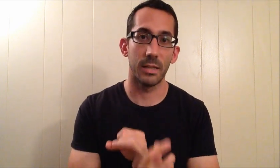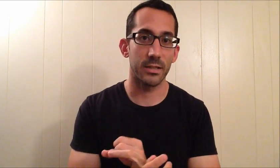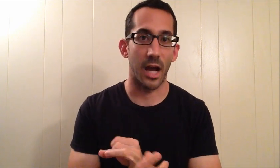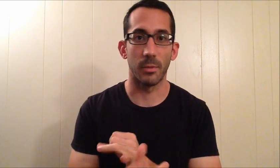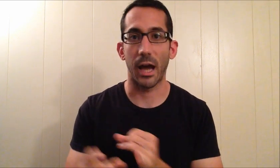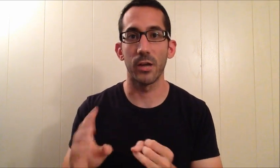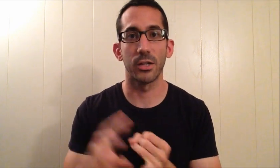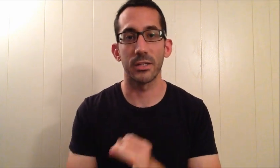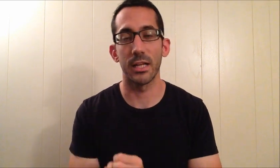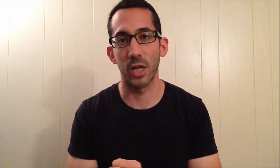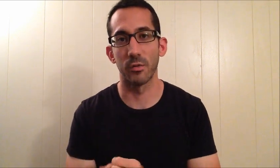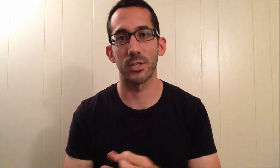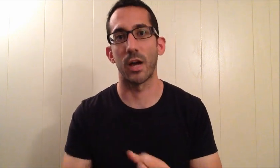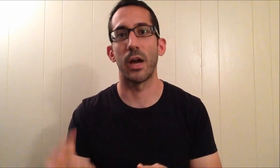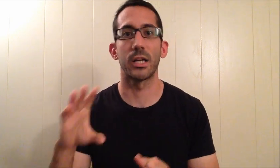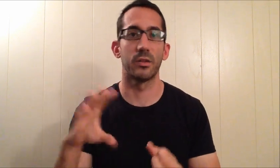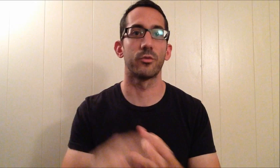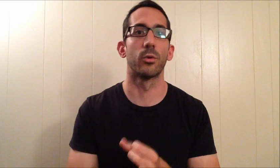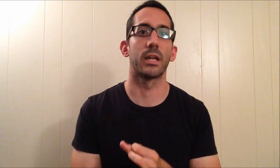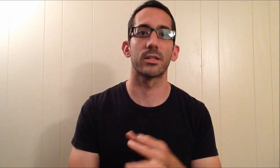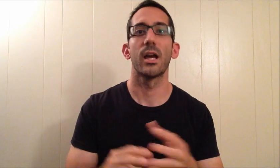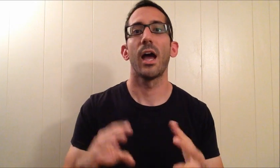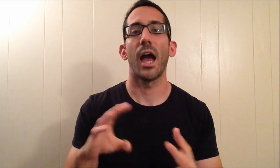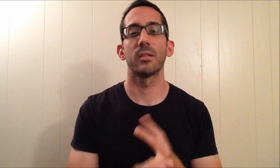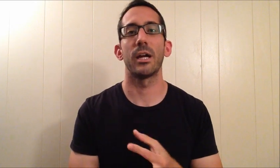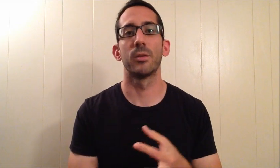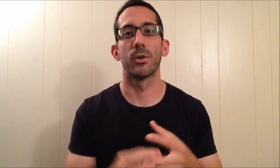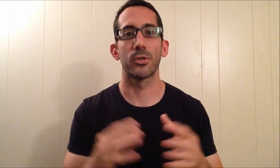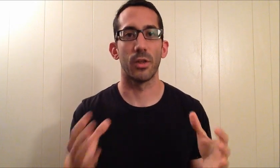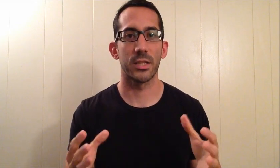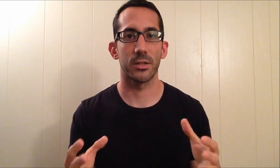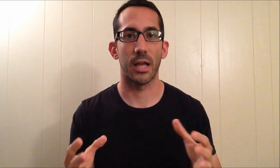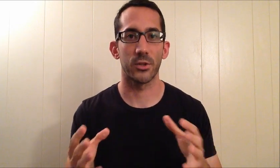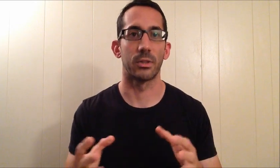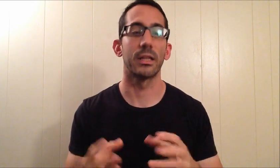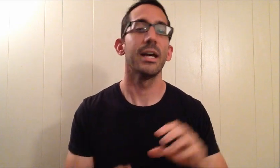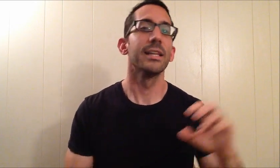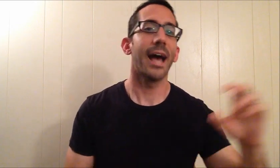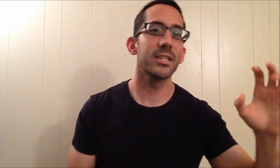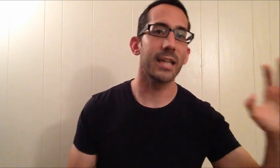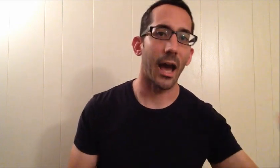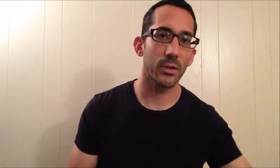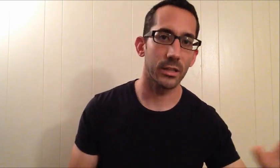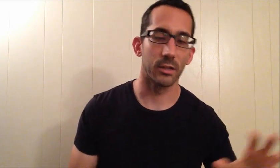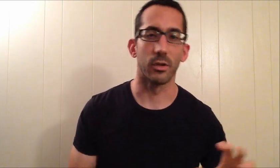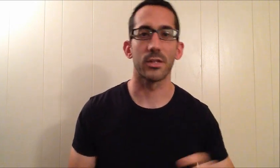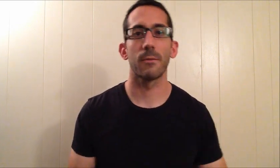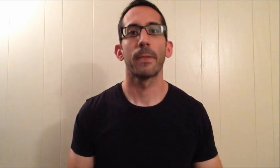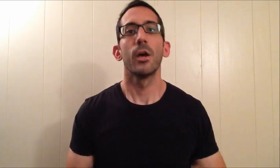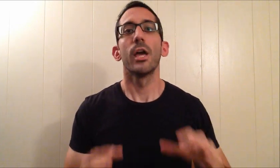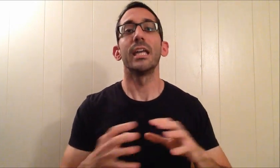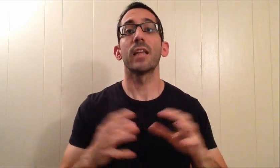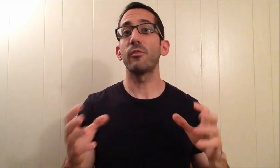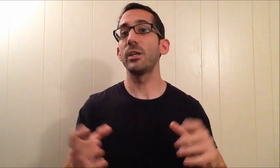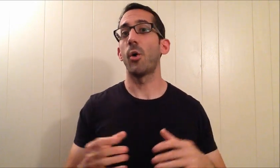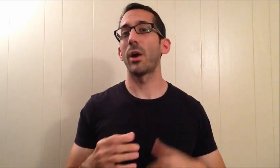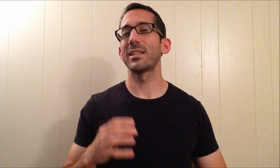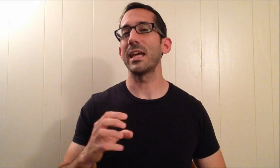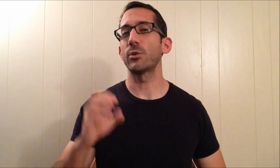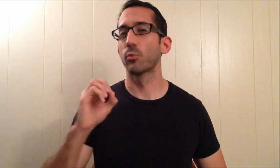in the meantime, like how you're going to take care of yourself, how you're to afford things, how you're to pay your bills, all that sort of thing. That's a calculated risk. In life, we don't want to take